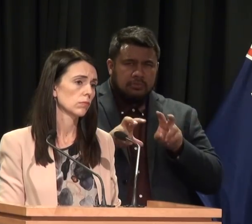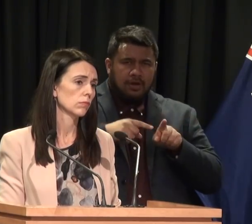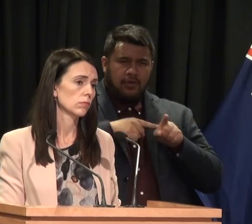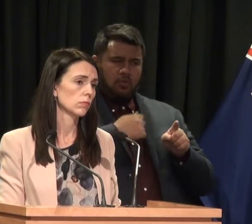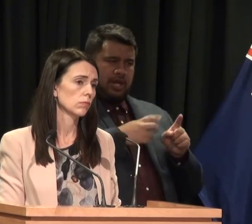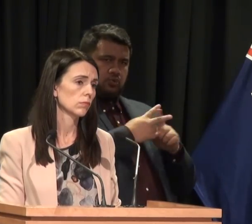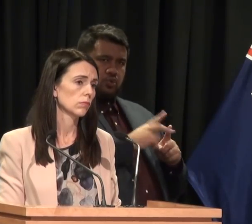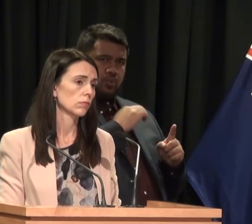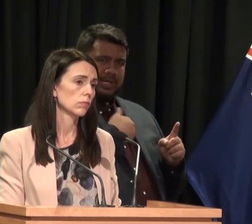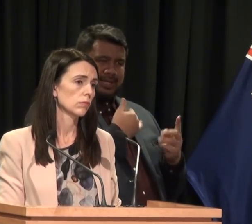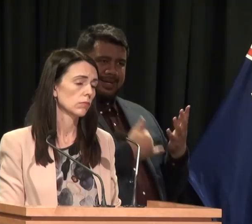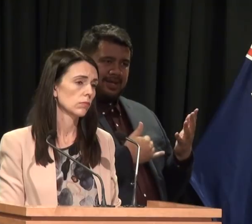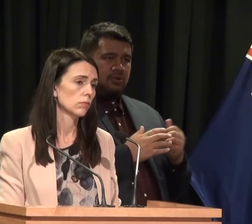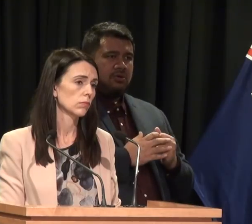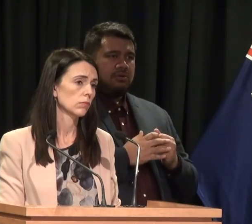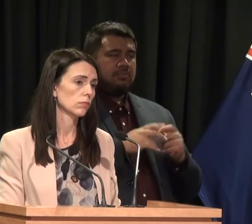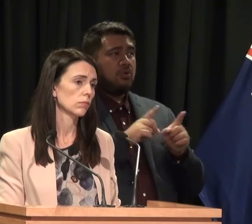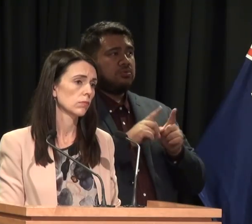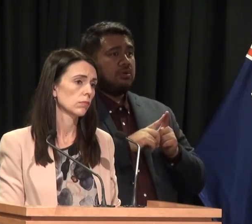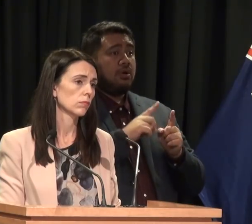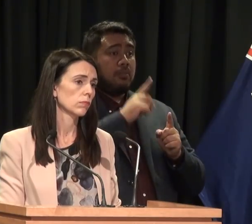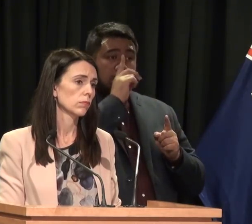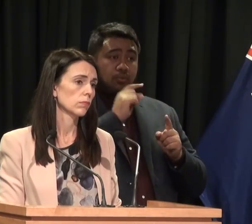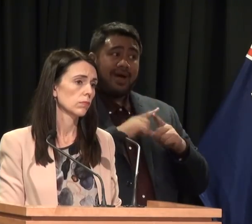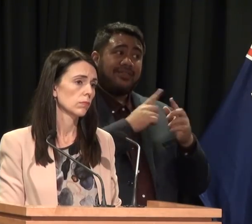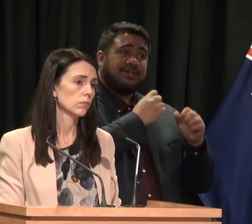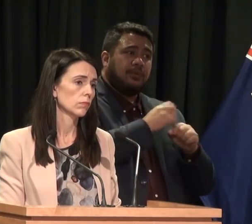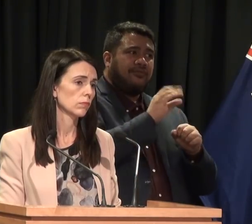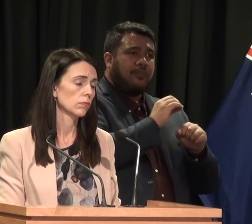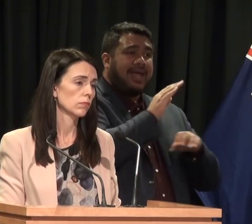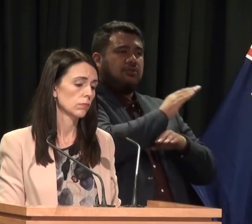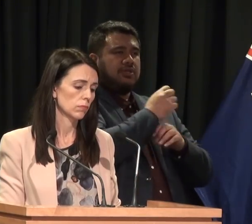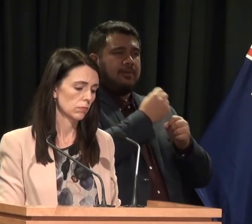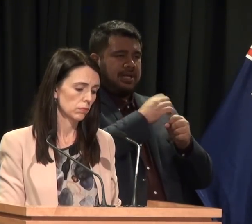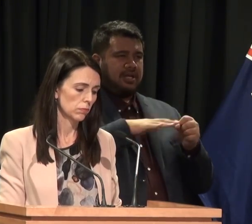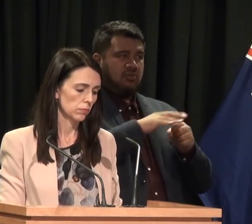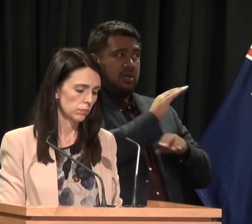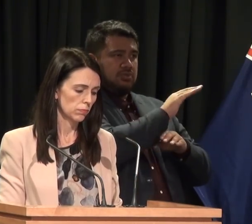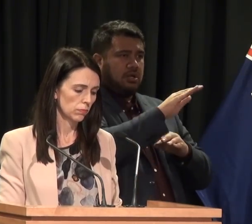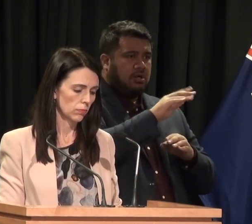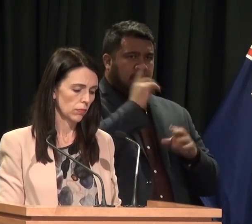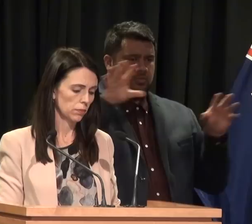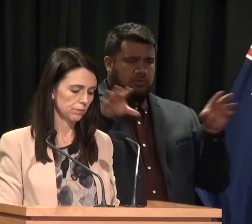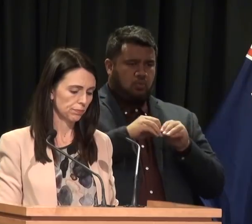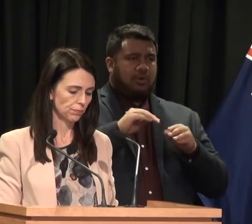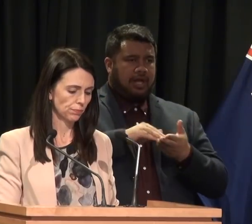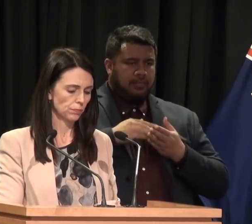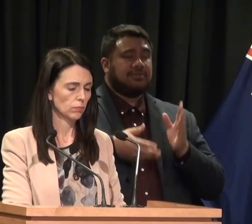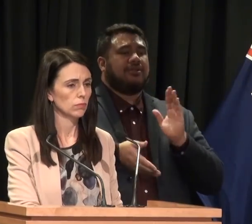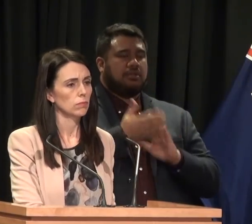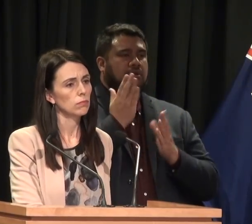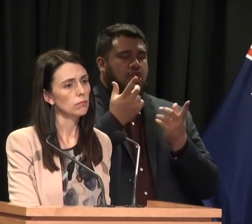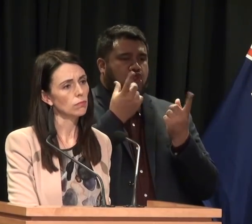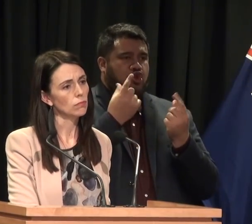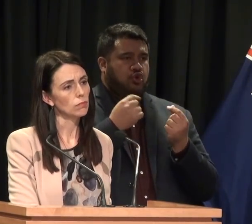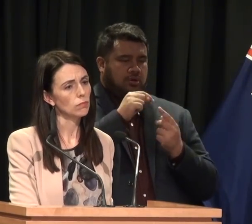aren't even necessarily from the core banking sector, and to learn the lessons from that. So that's why we're doing the review, and the opportunity there now is